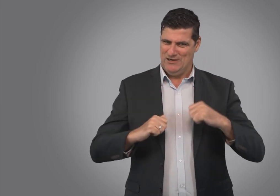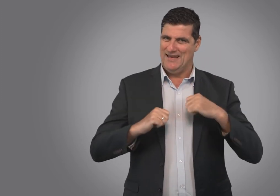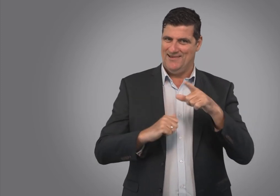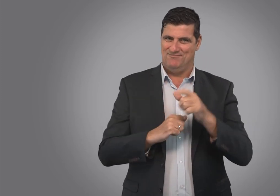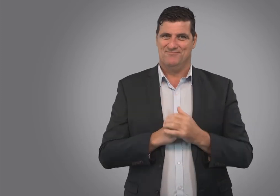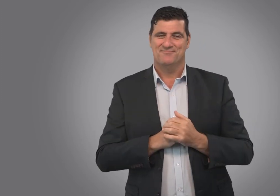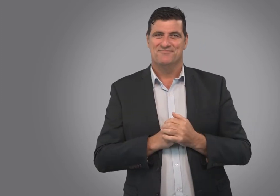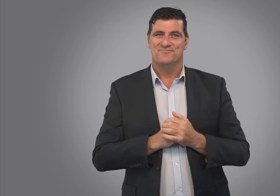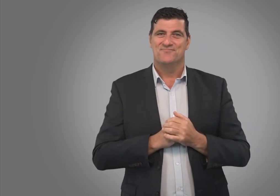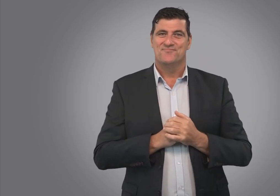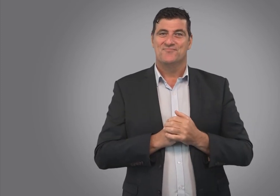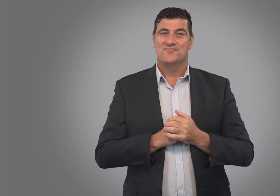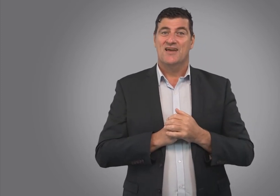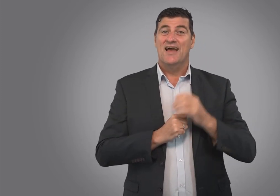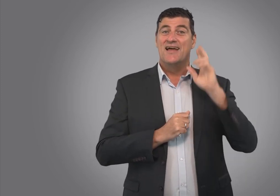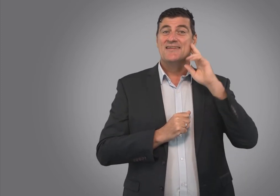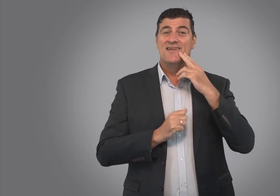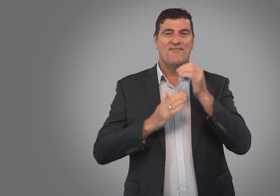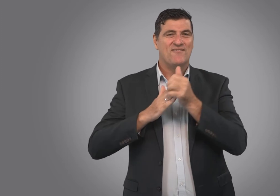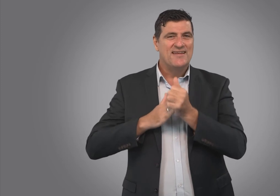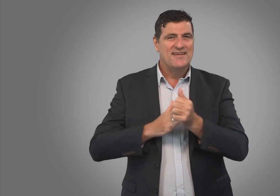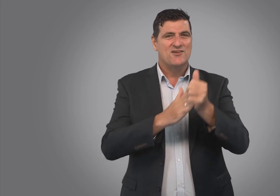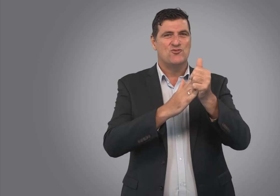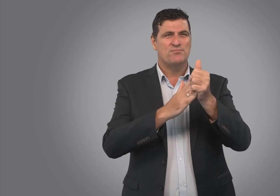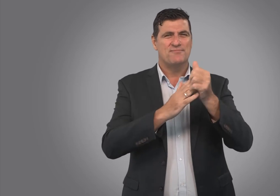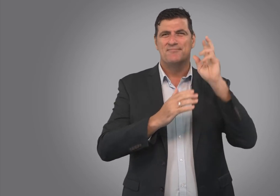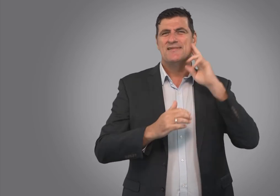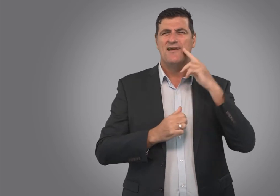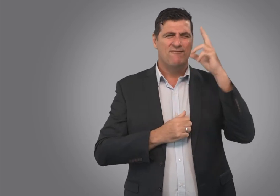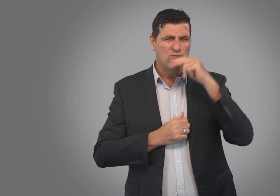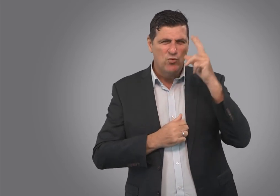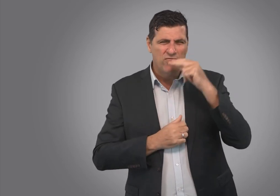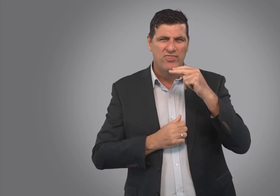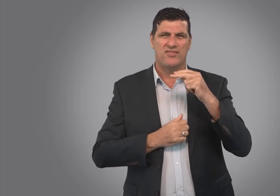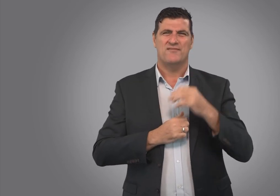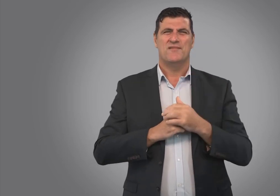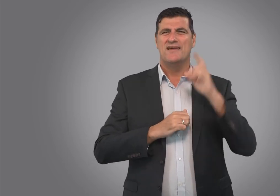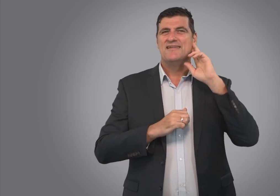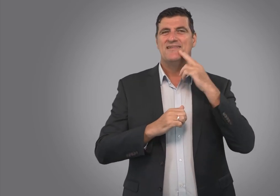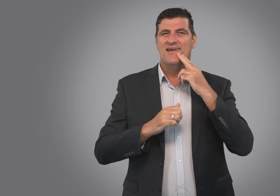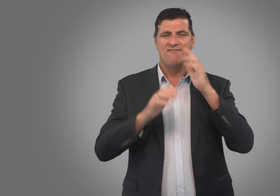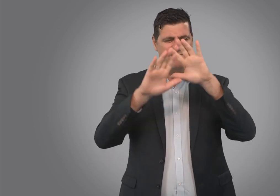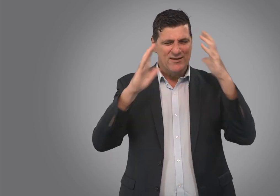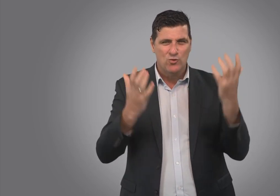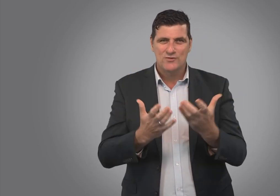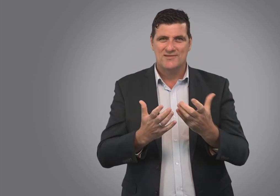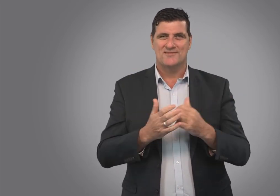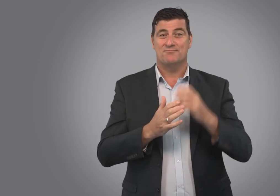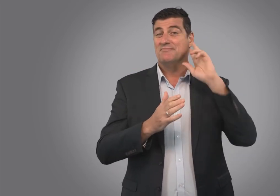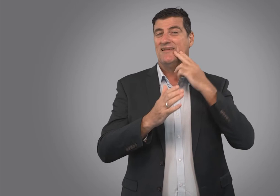Australia. Deaf leadership, Deaf youth, the Deaf ecosystem, Deaf history are